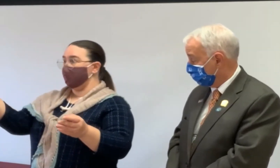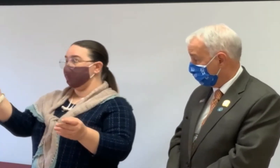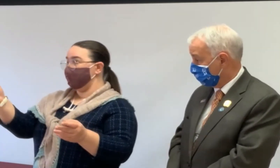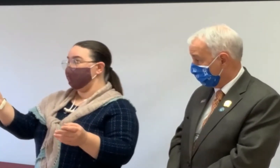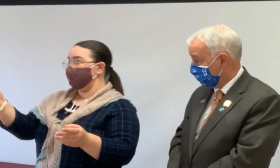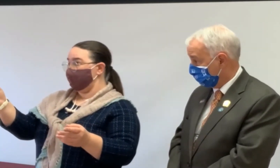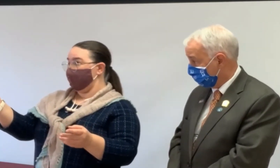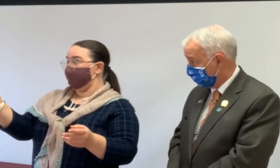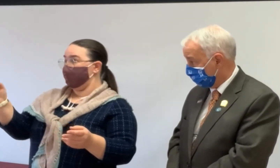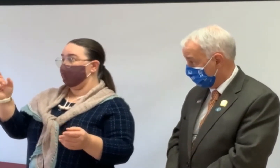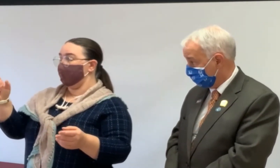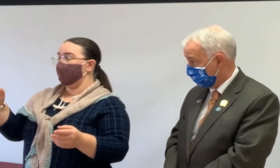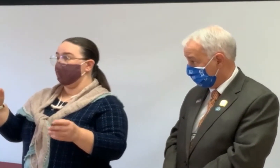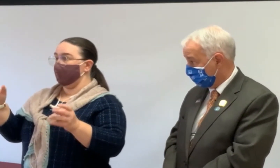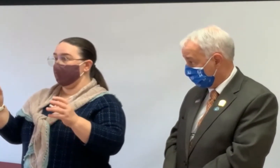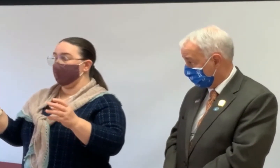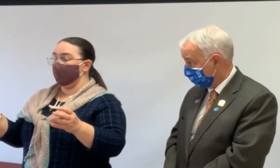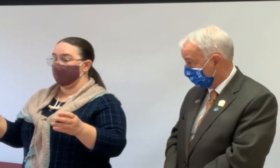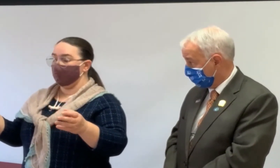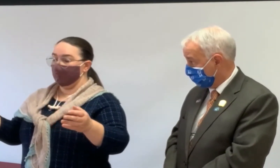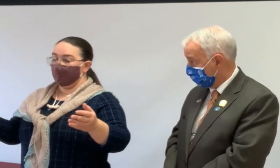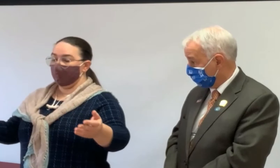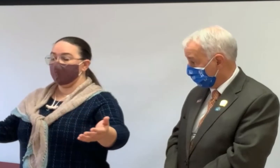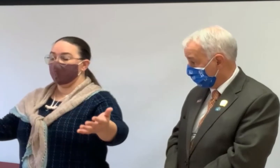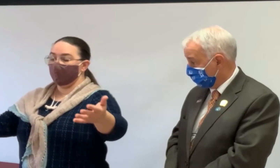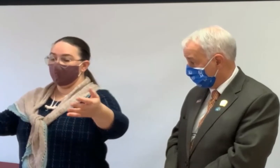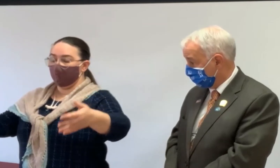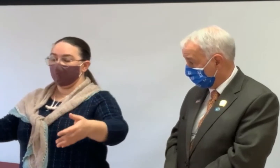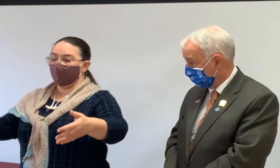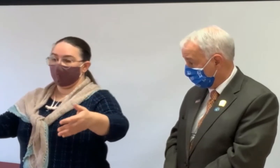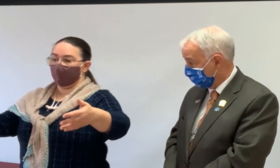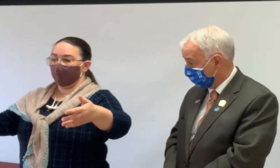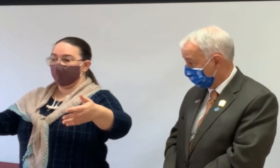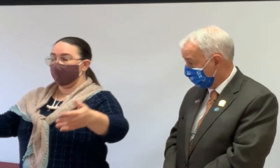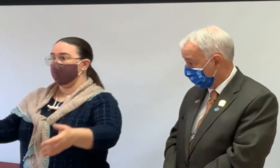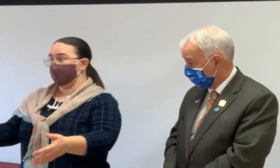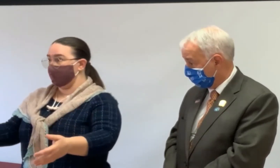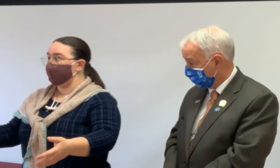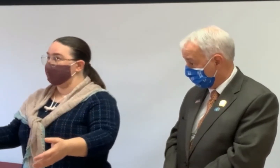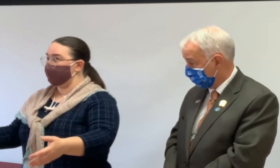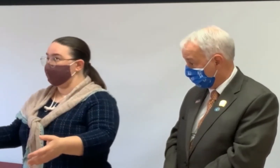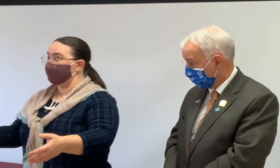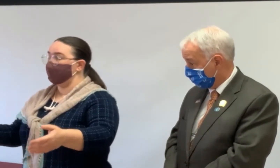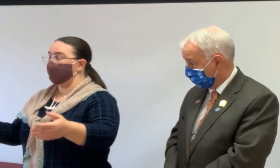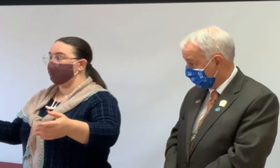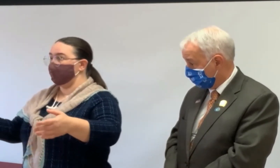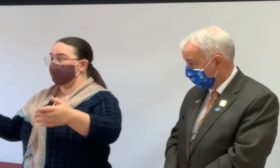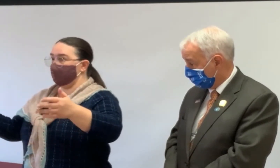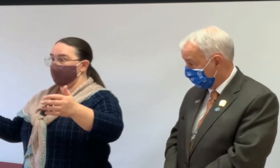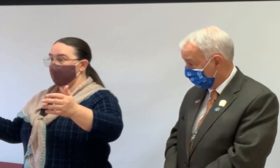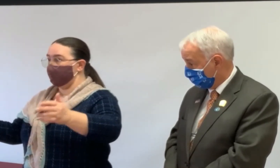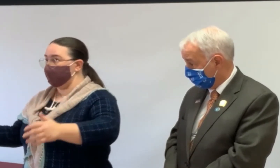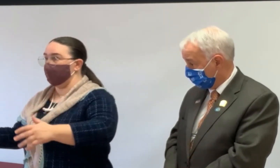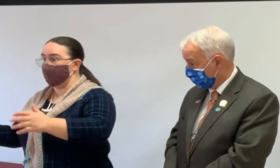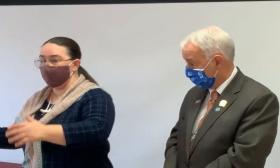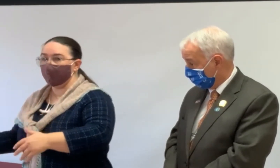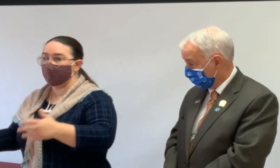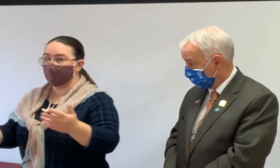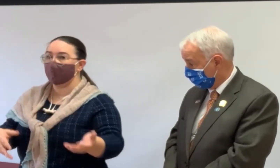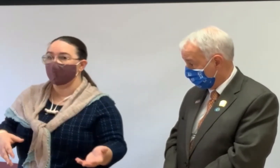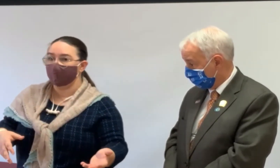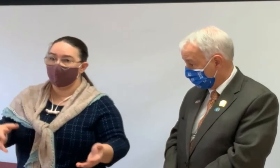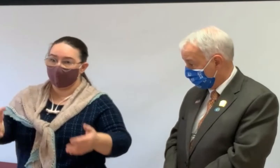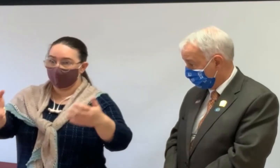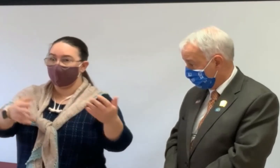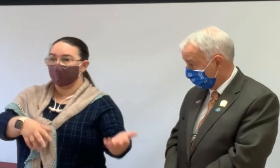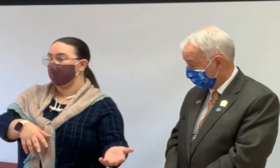one is the downsizing way that, that in that model, let's say you own a $300,000 house, but you don't want to move